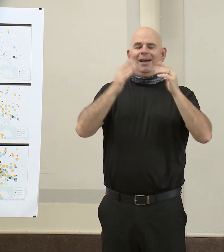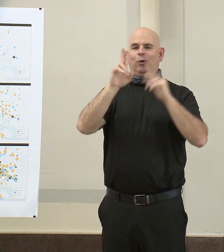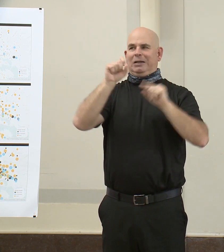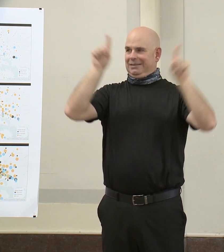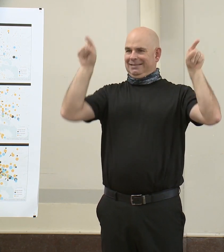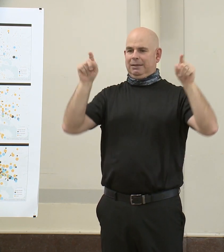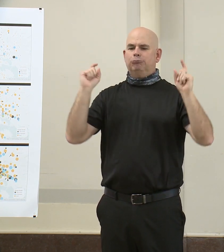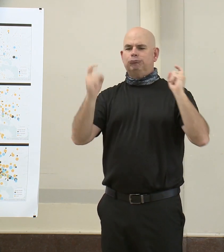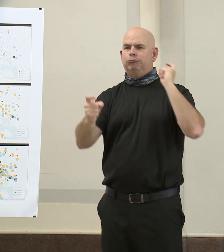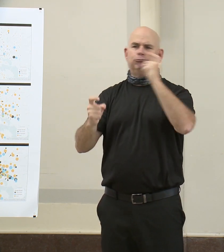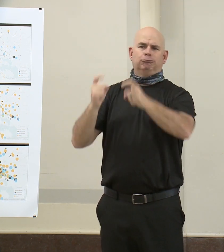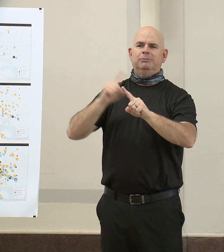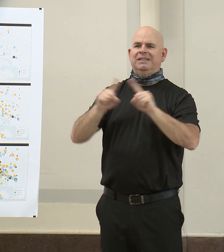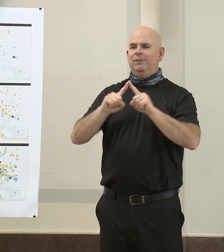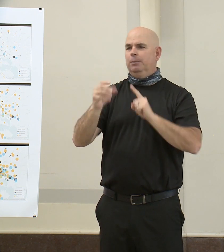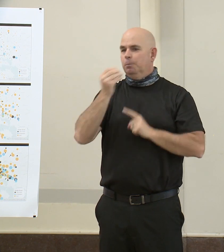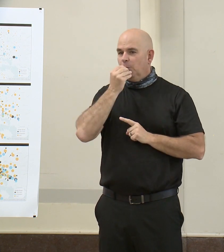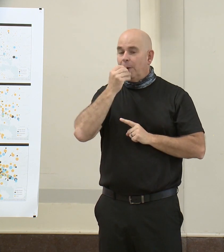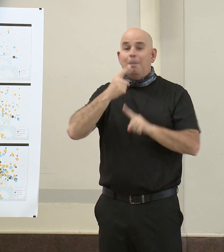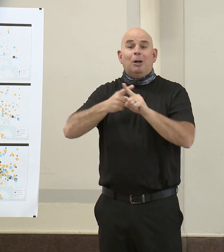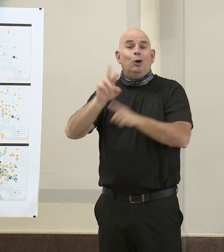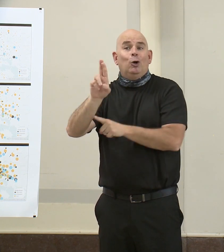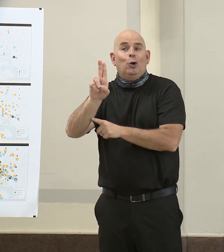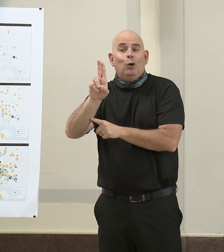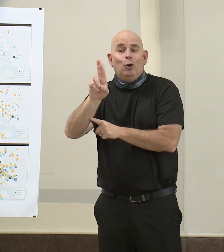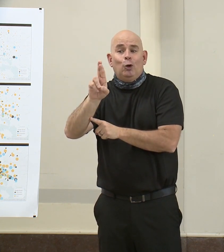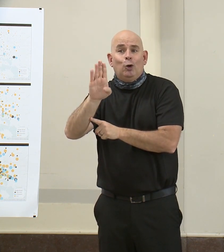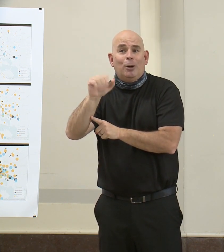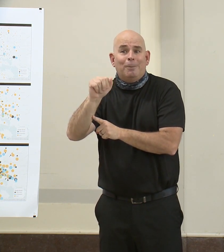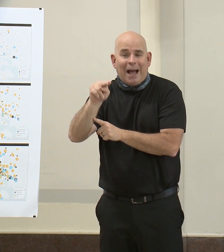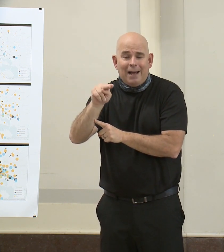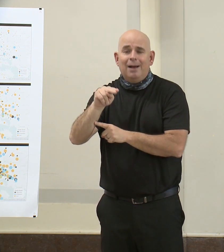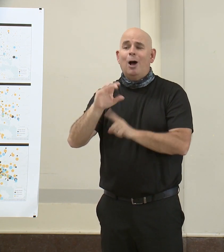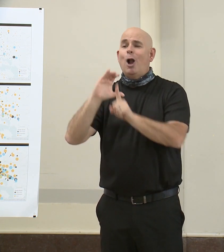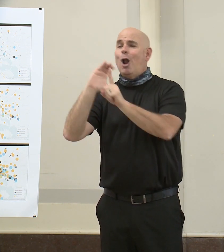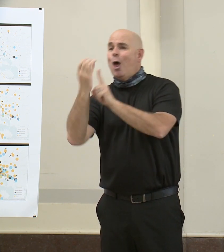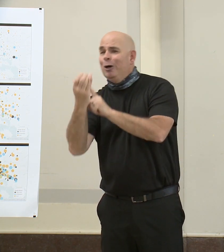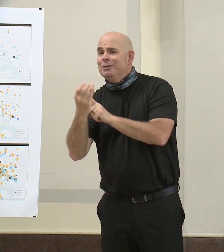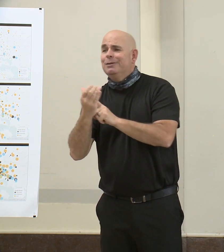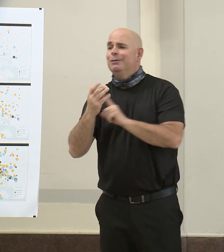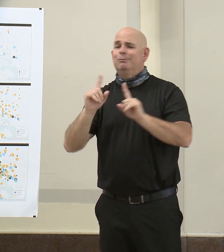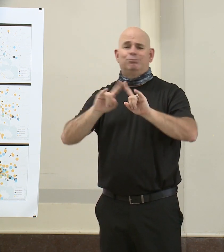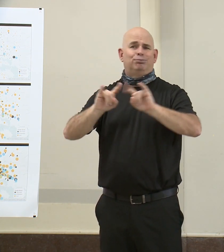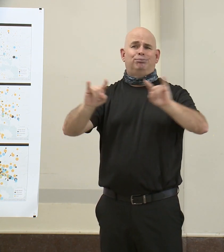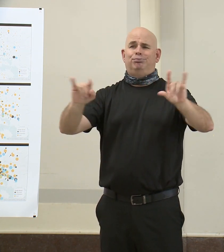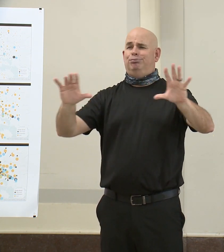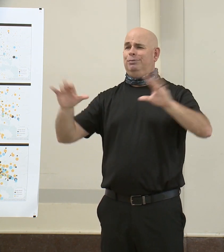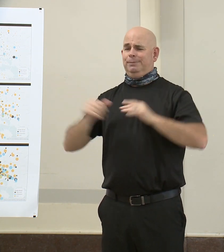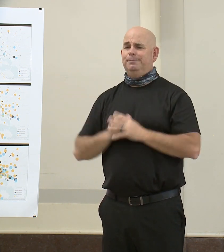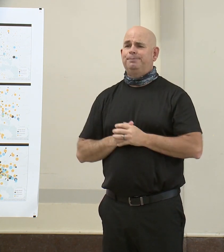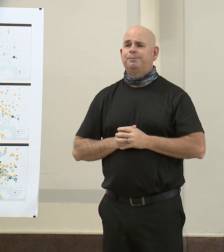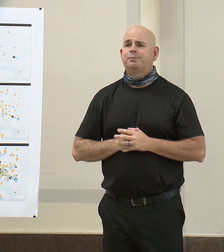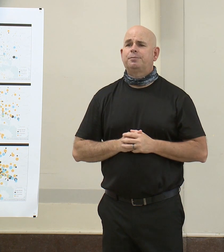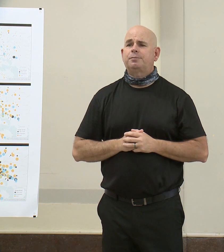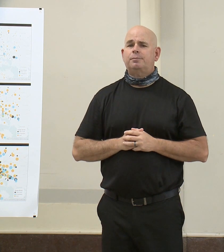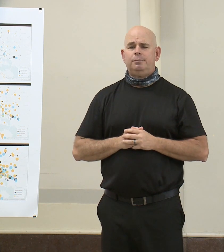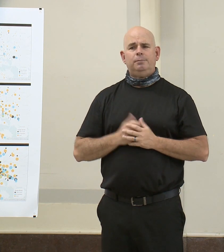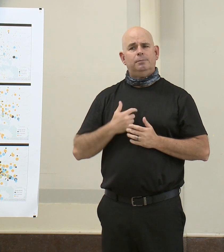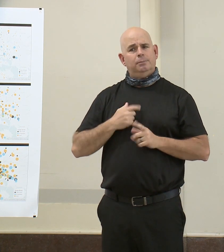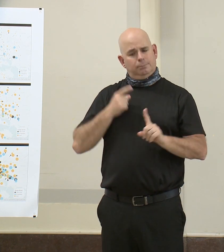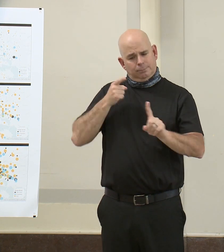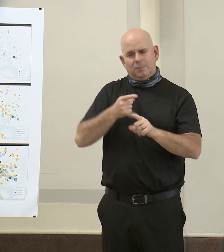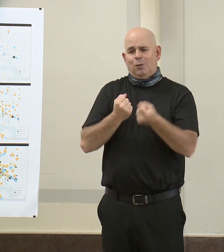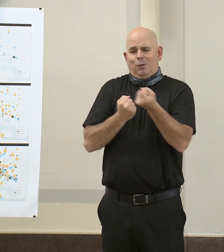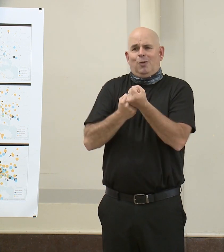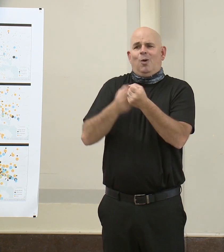is a vital component of the food strategy. We are committed to strengthening the local supply chain capacity during